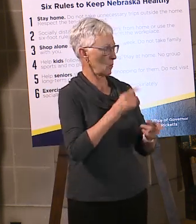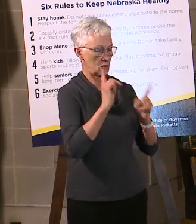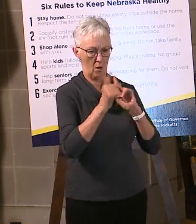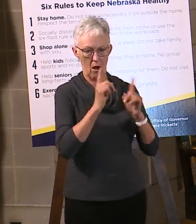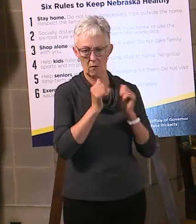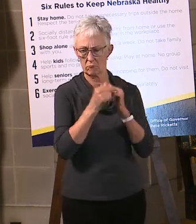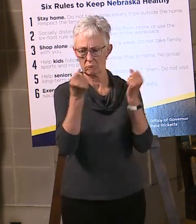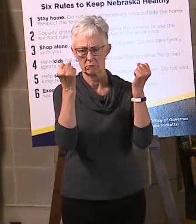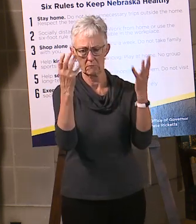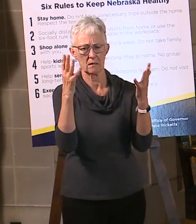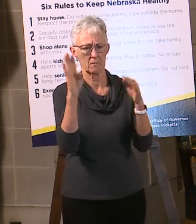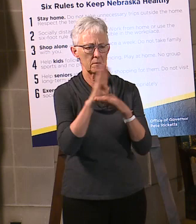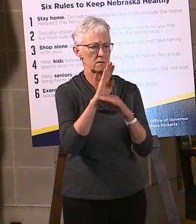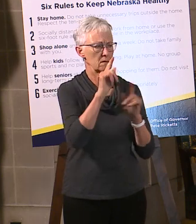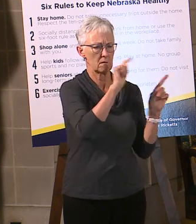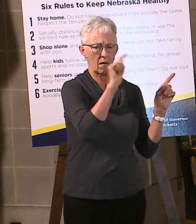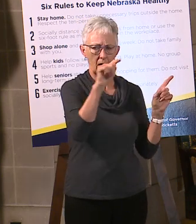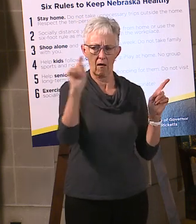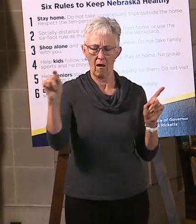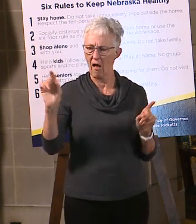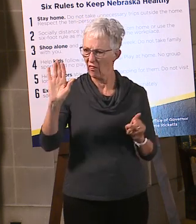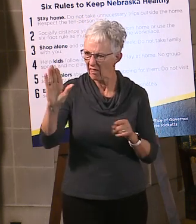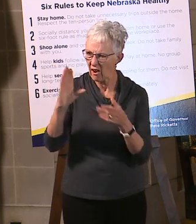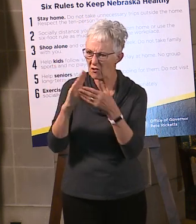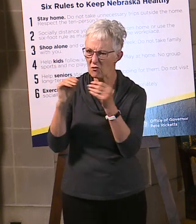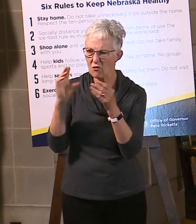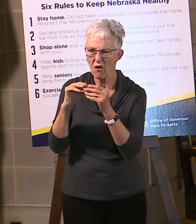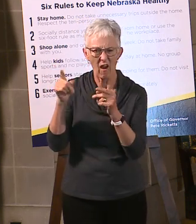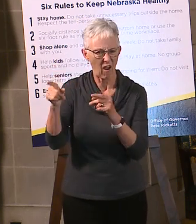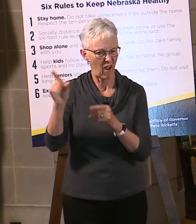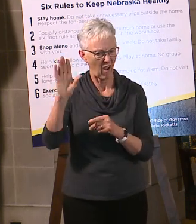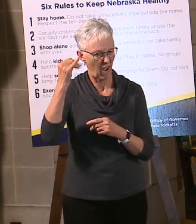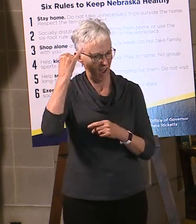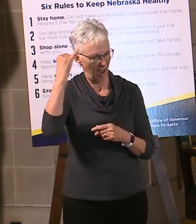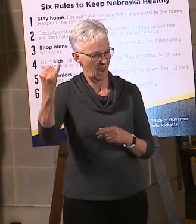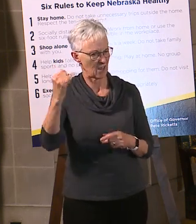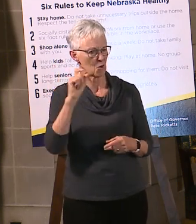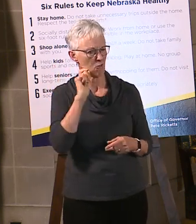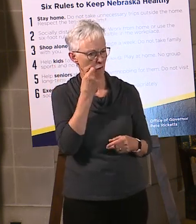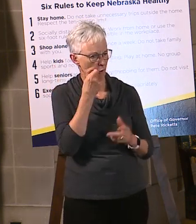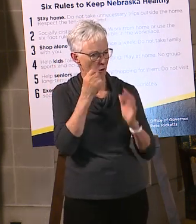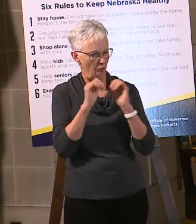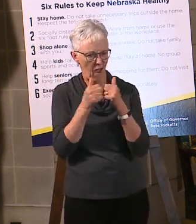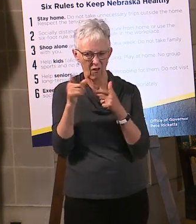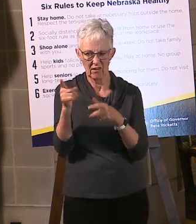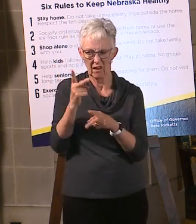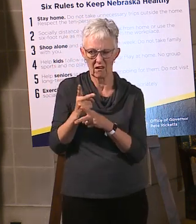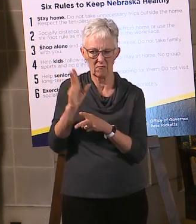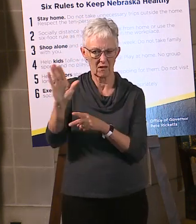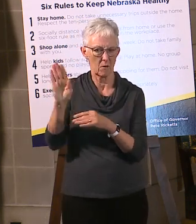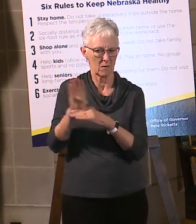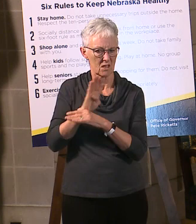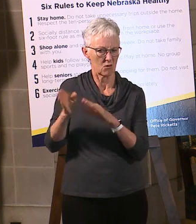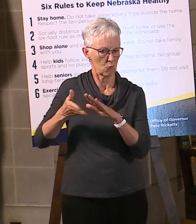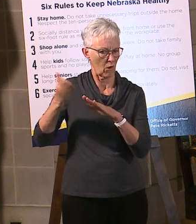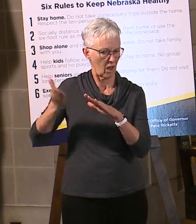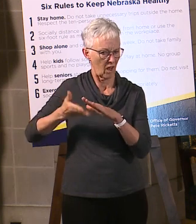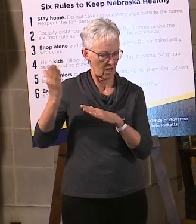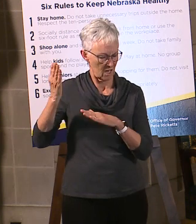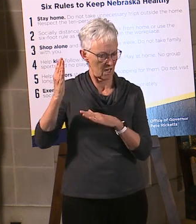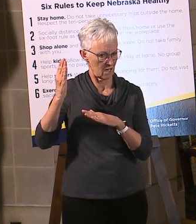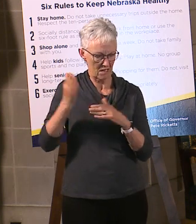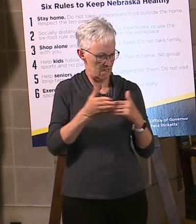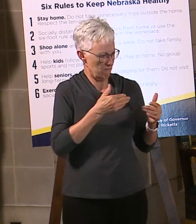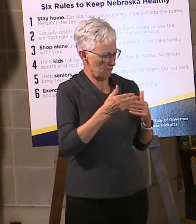hearing from our clients and from other businesses about the way they're trying to do business is absolutely inspiring. So our businesses